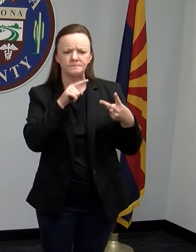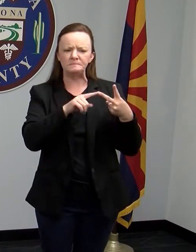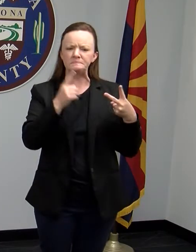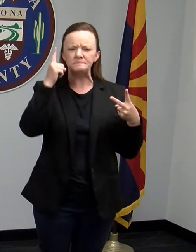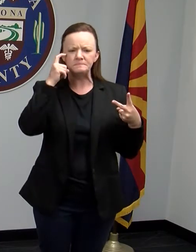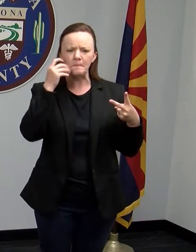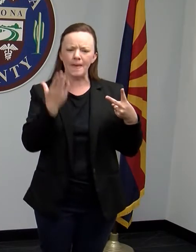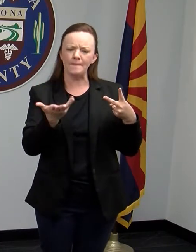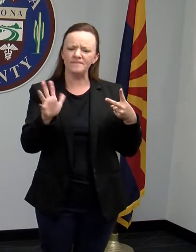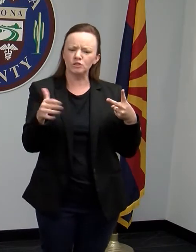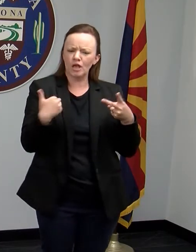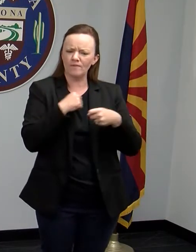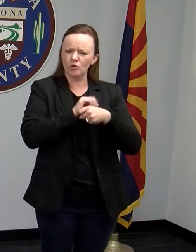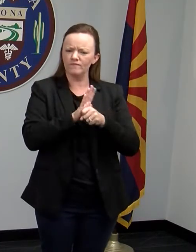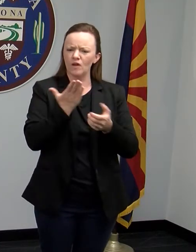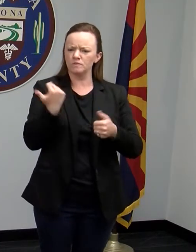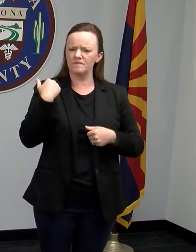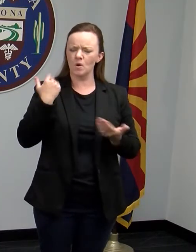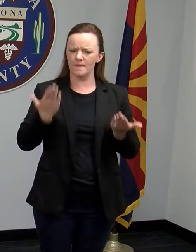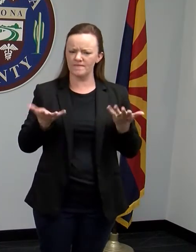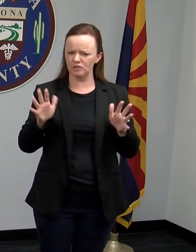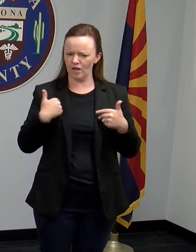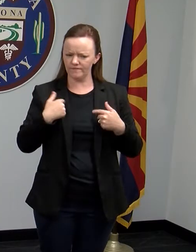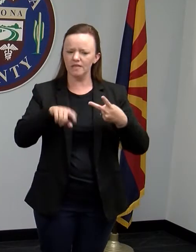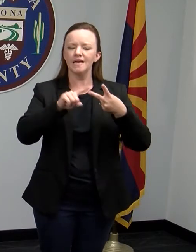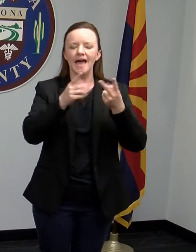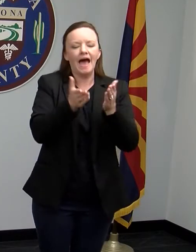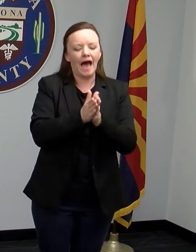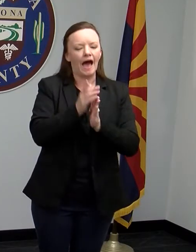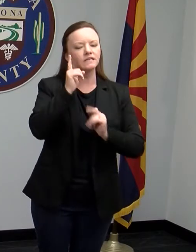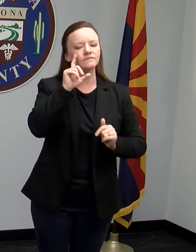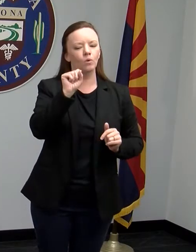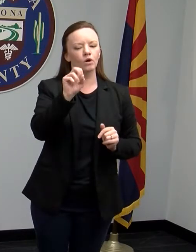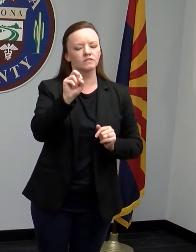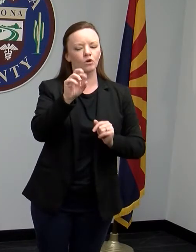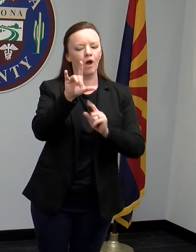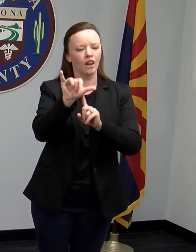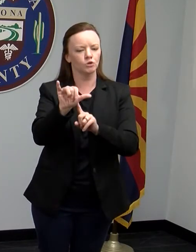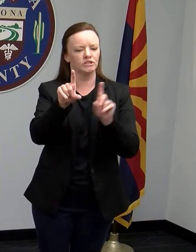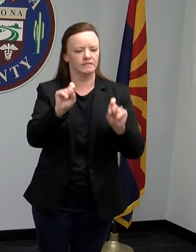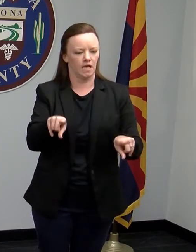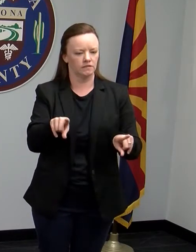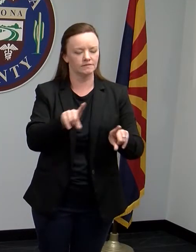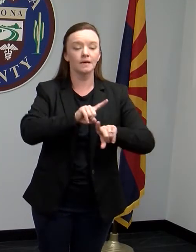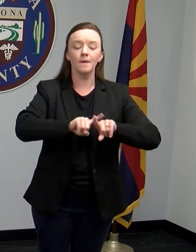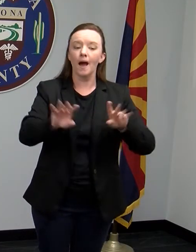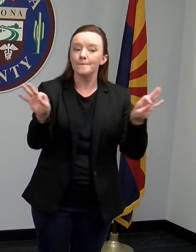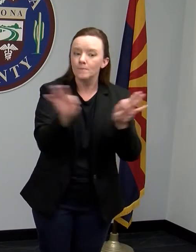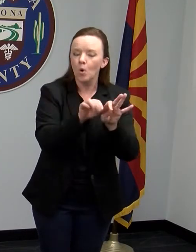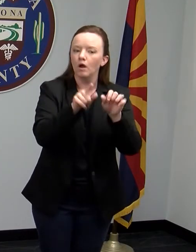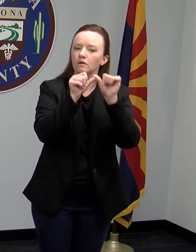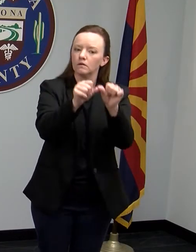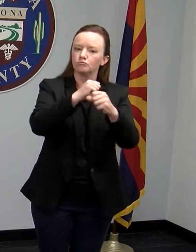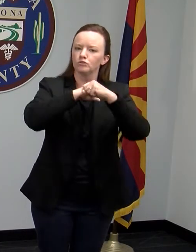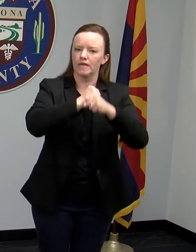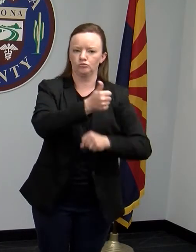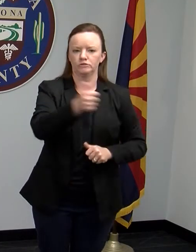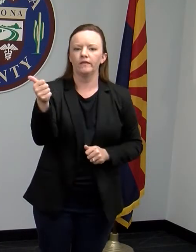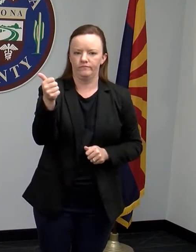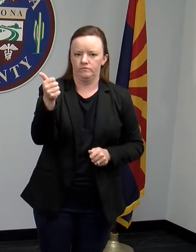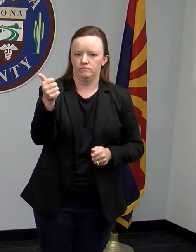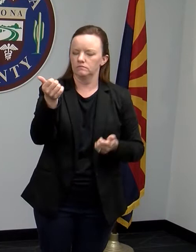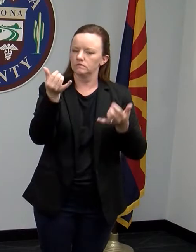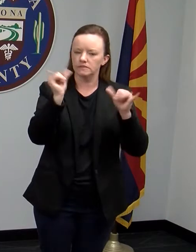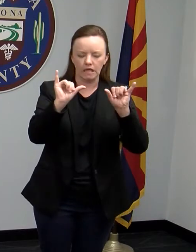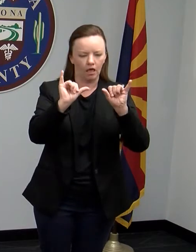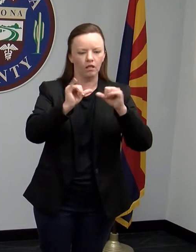past, ask for a serology test, but make sure you continue to protect yourself regardless of the result. Thank